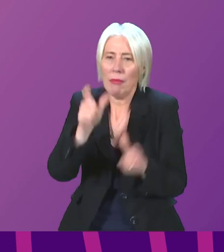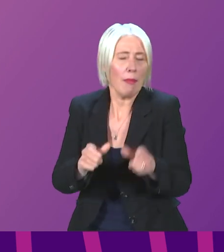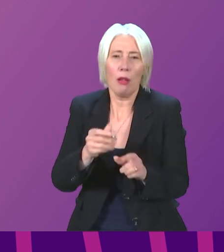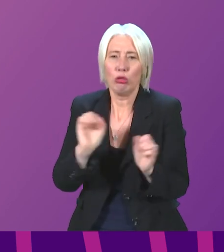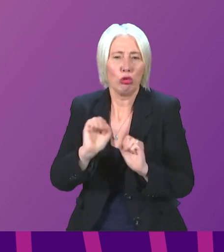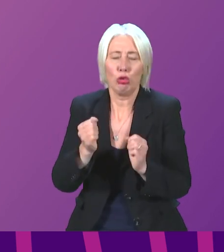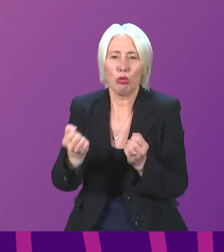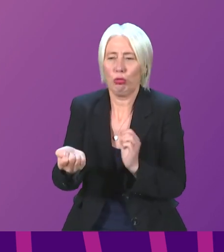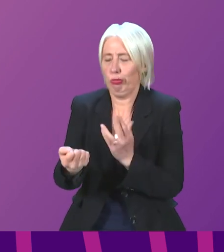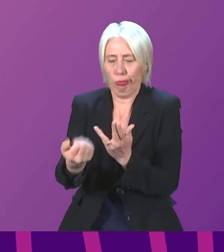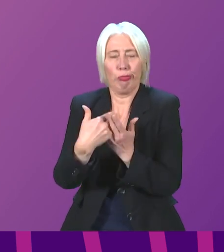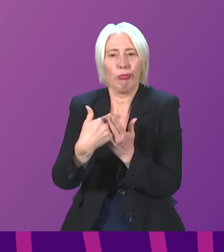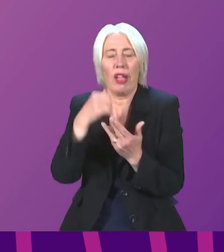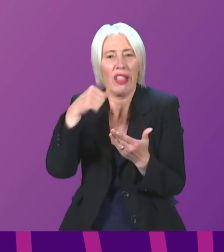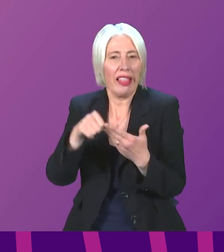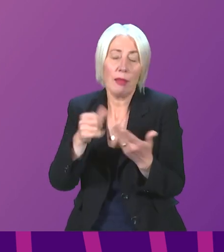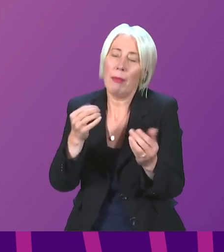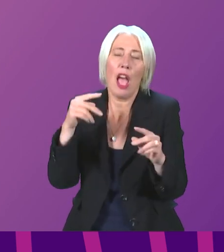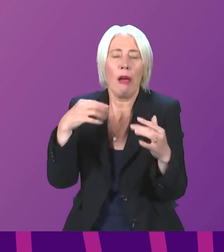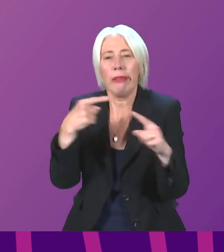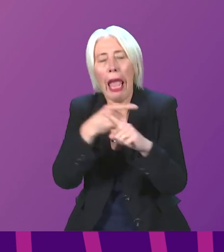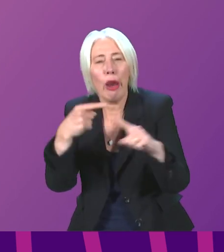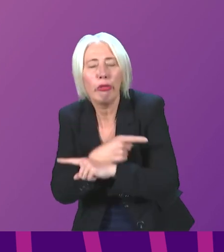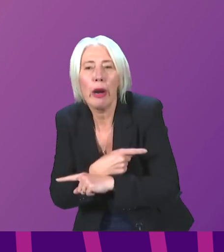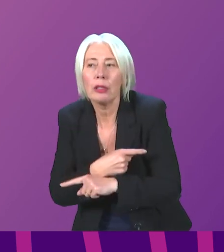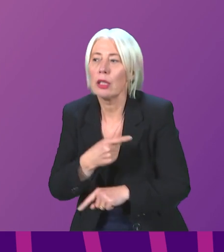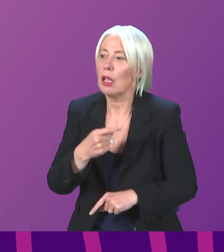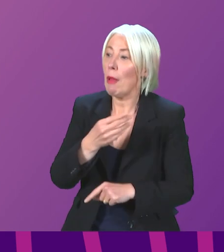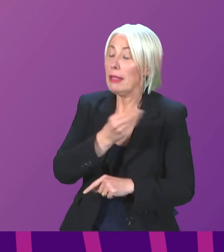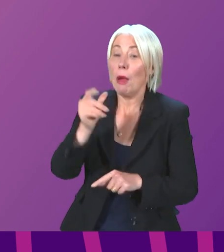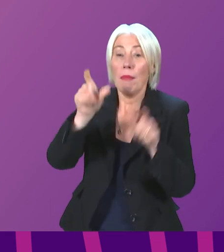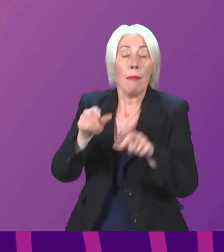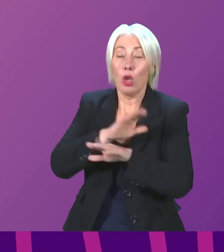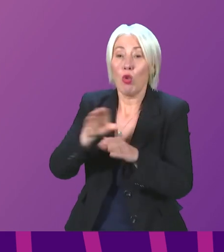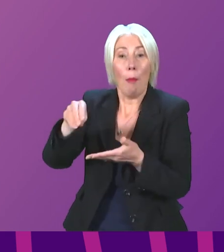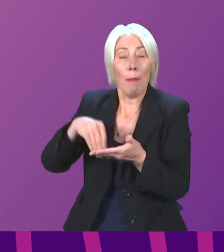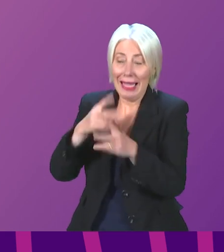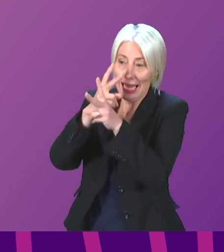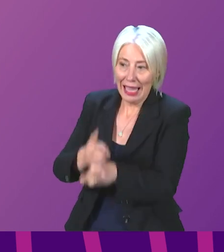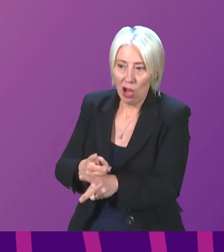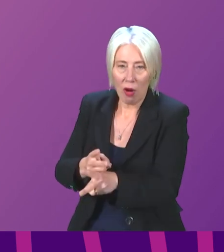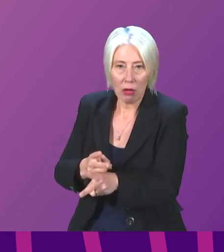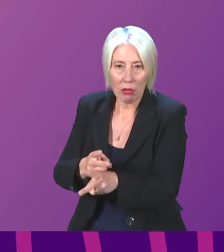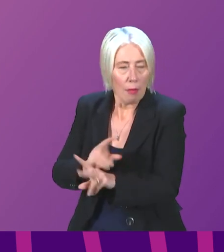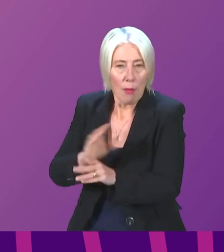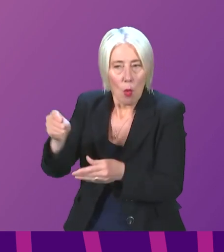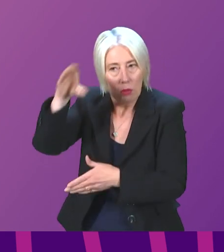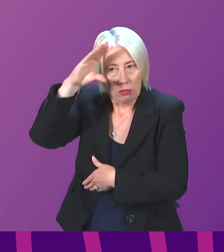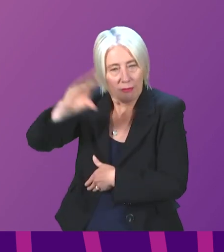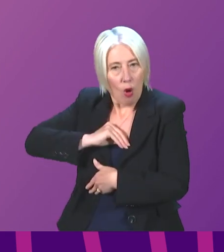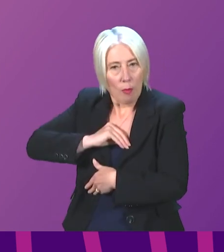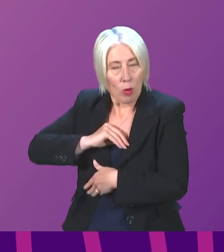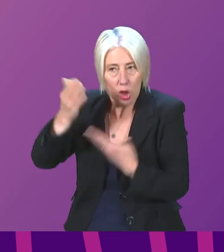the letter through error. And some eligible people, for example, unpaid pairers, may also not be lettered through not being known about.